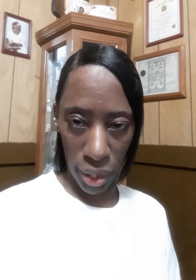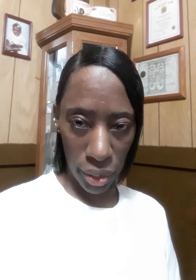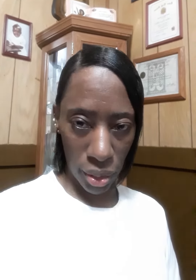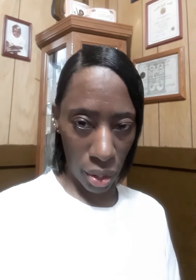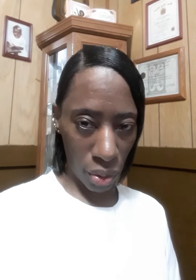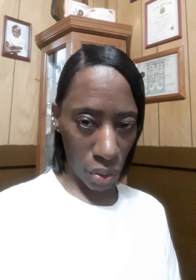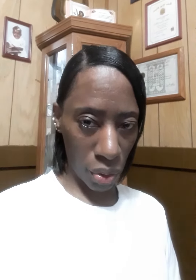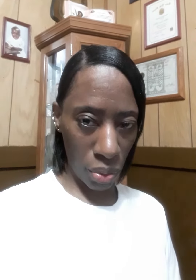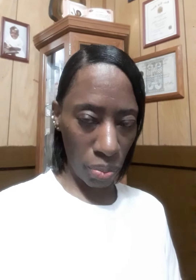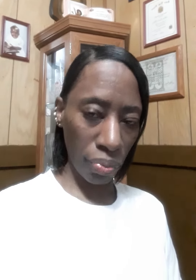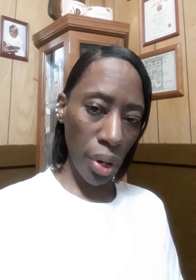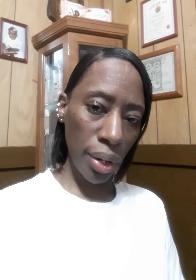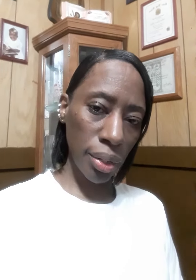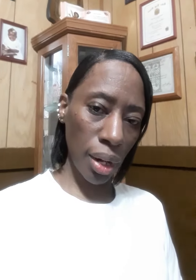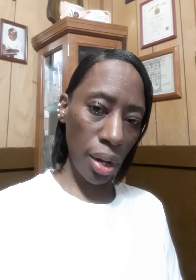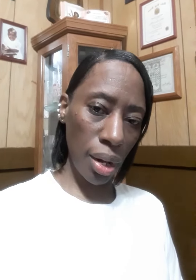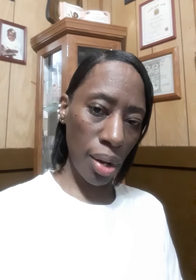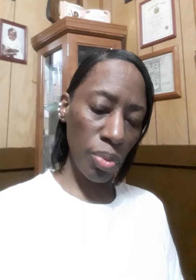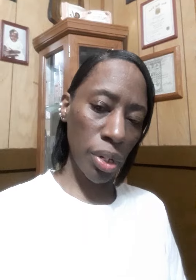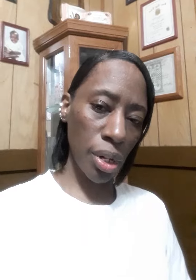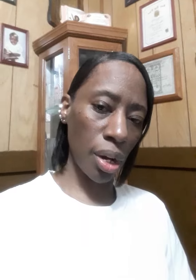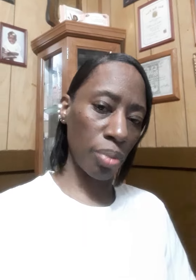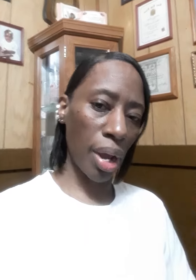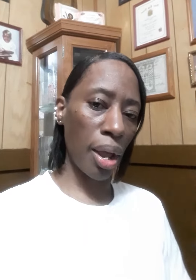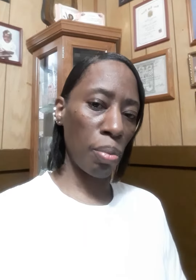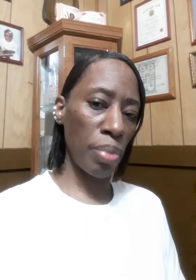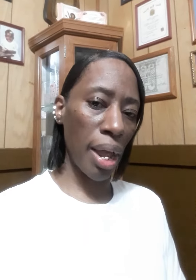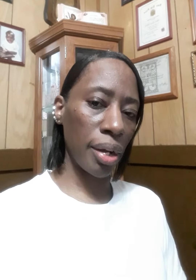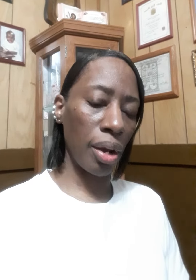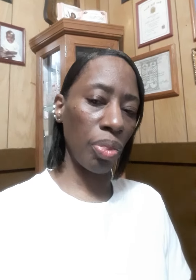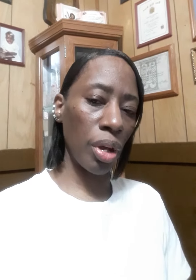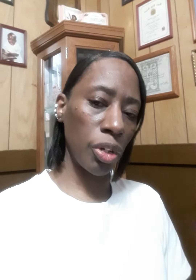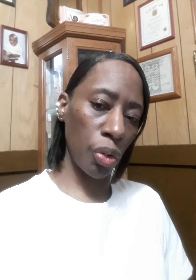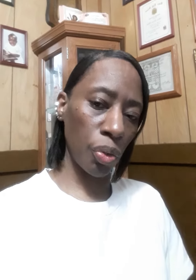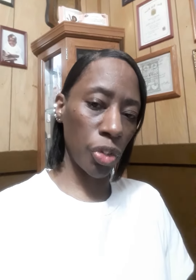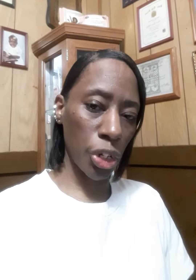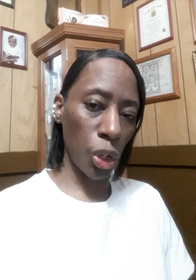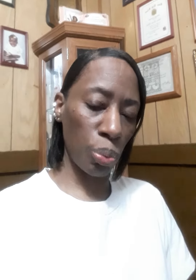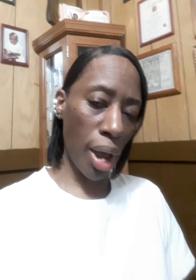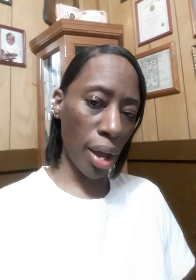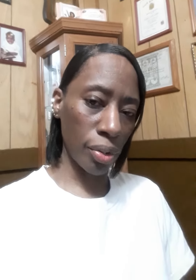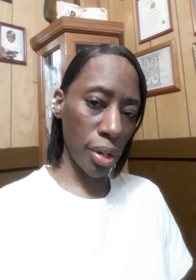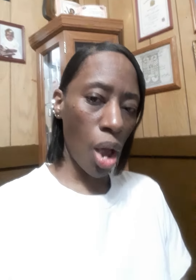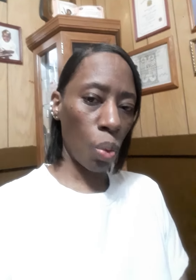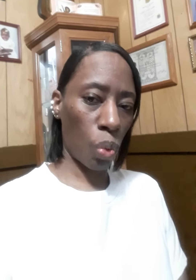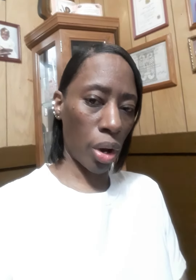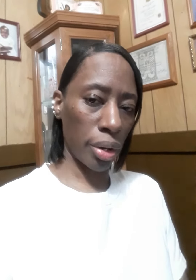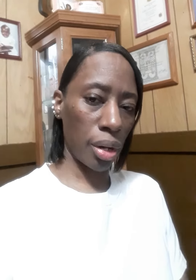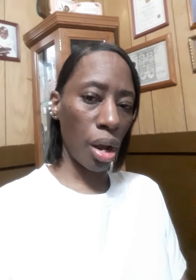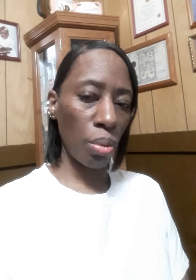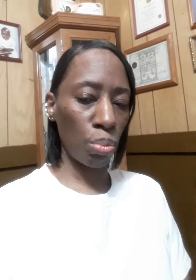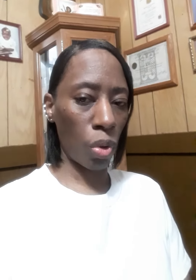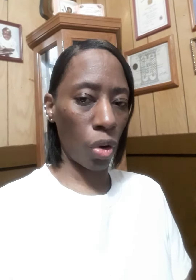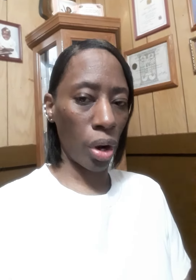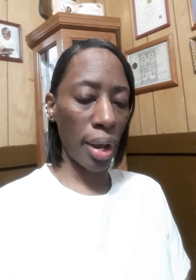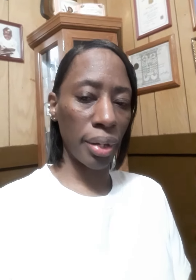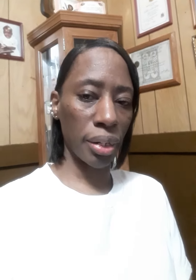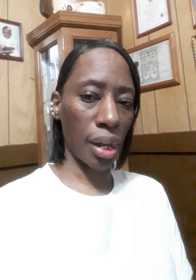It's your girl, Slamshare. I am back in the YouTube house one more time.